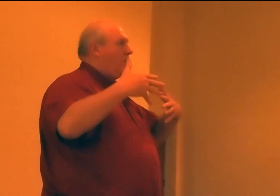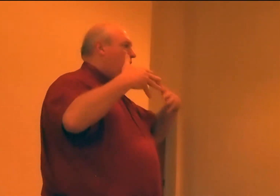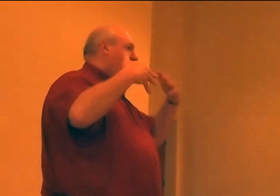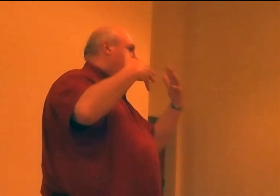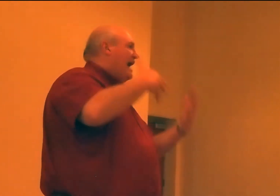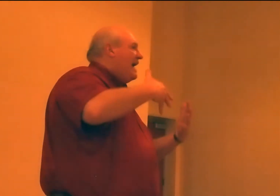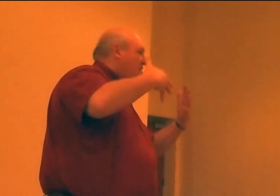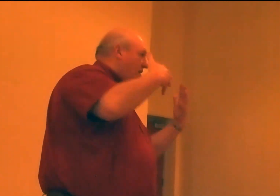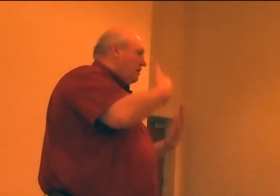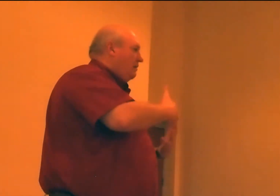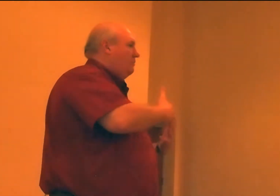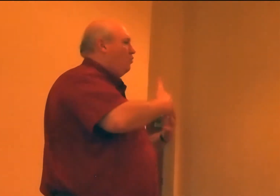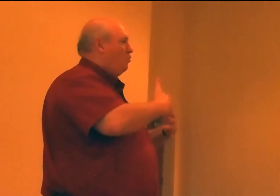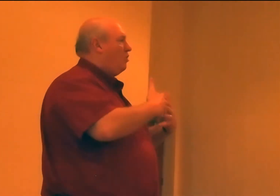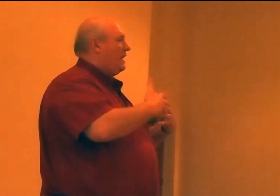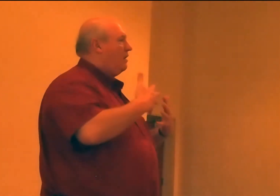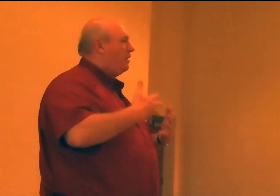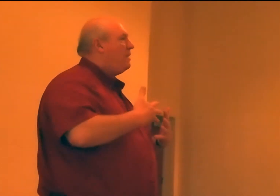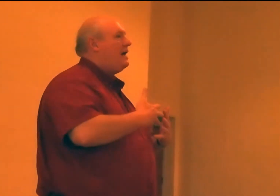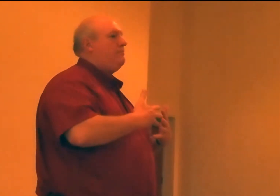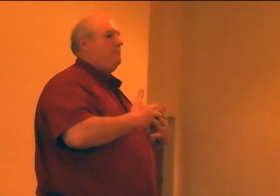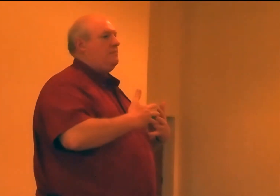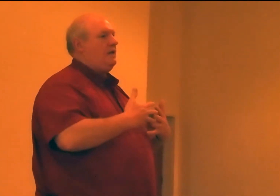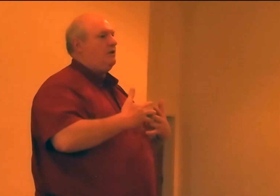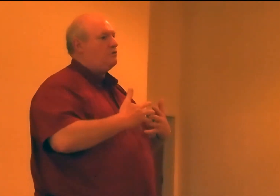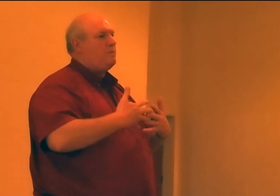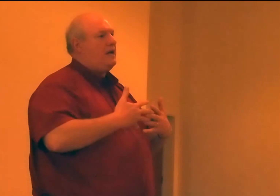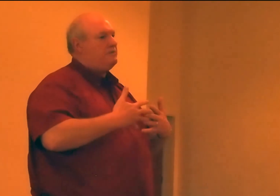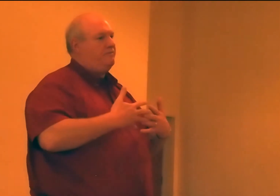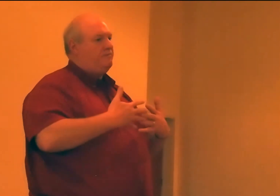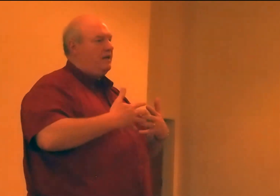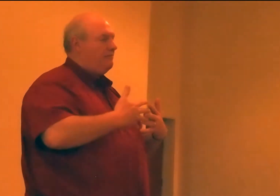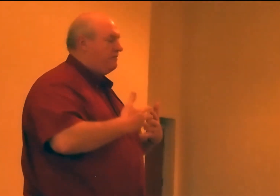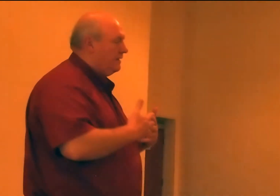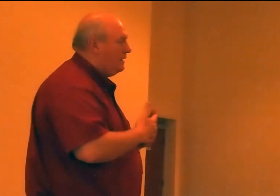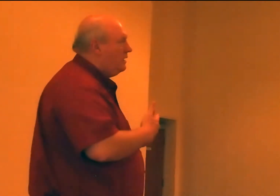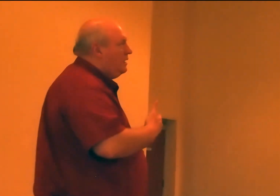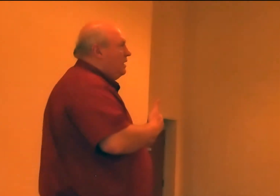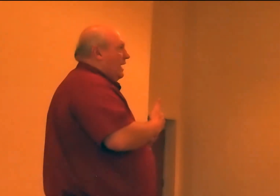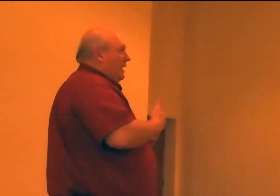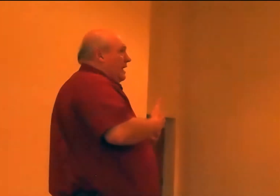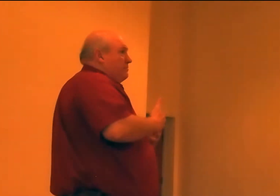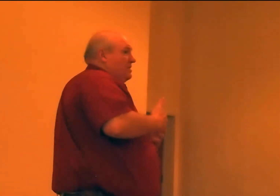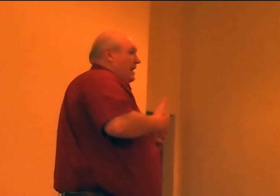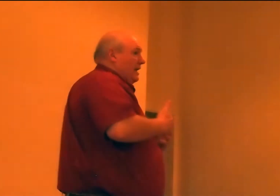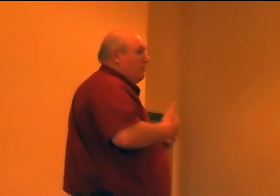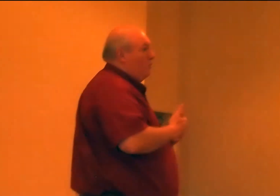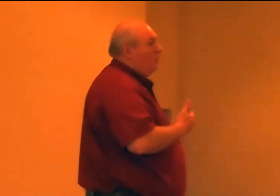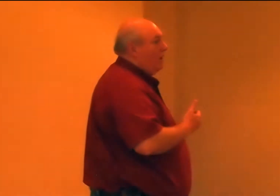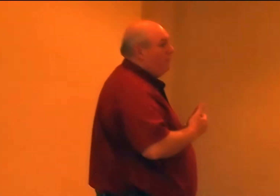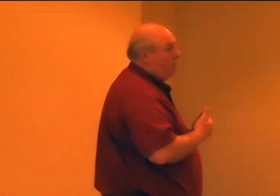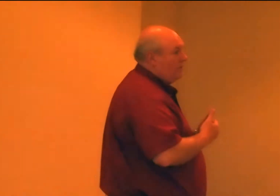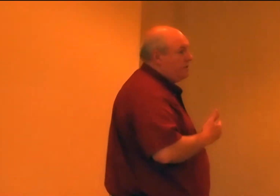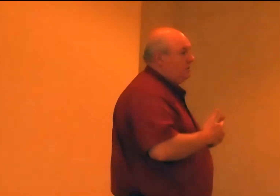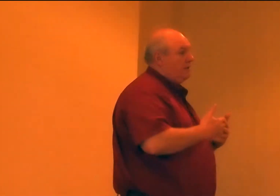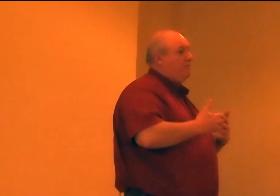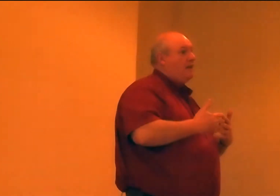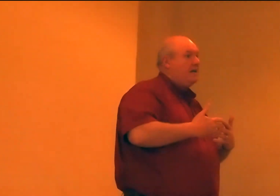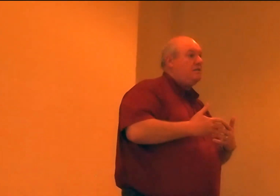acid working on the pipe and those pipes have ended up standing up real well for us. They've lasted